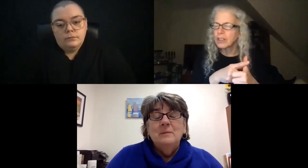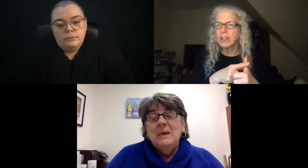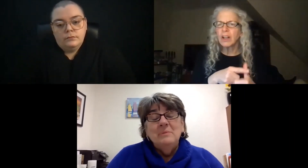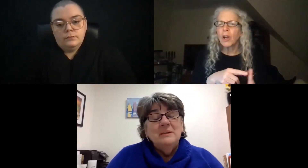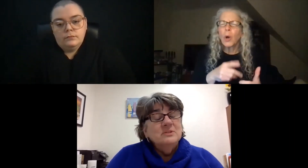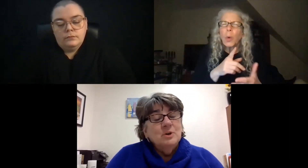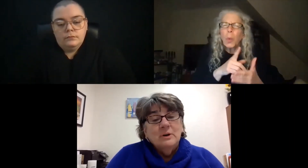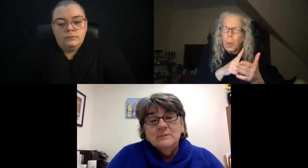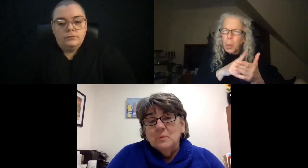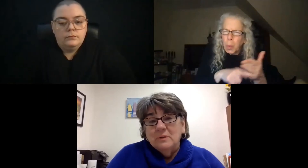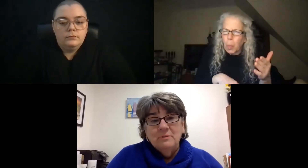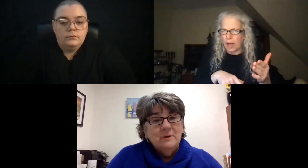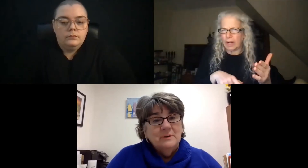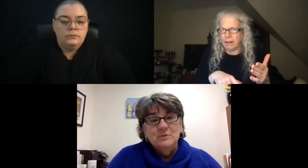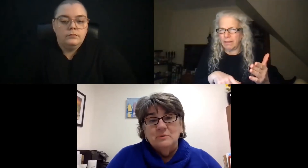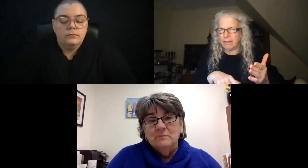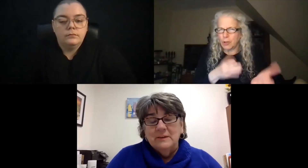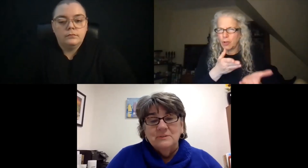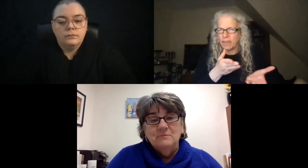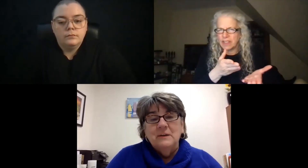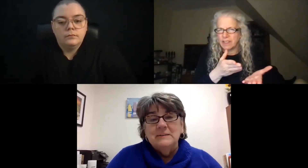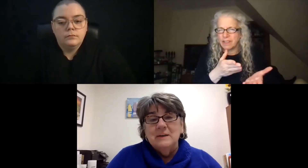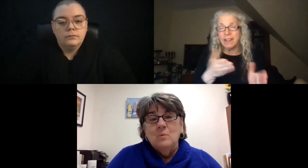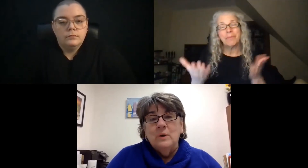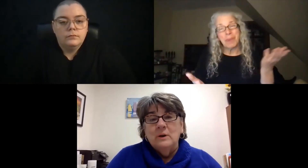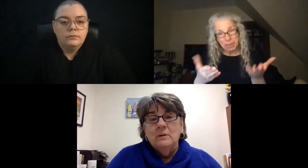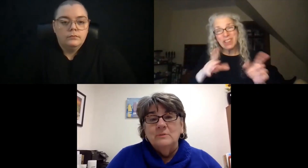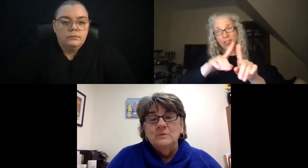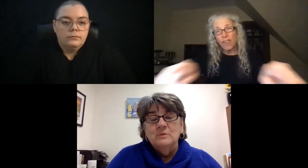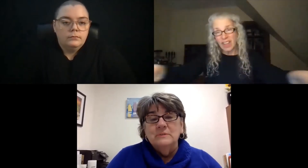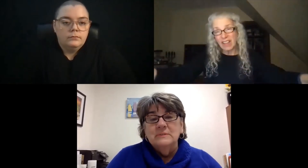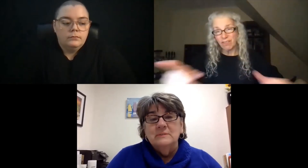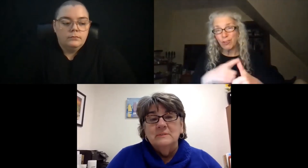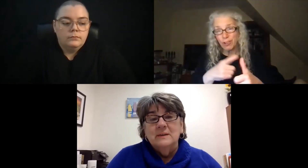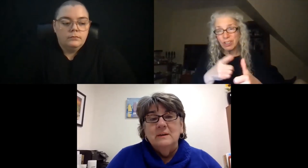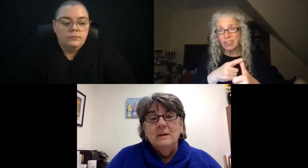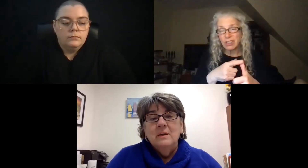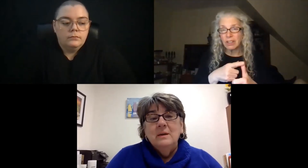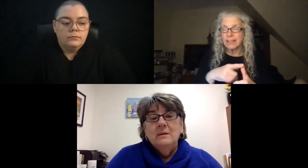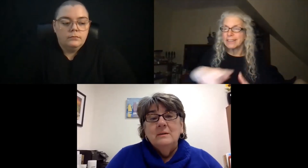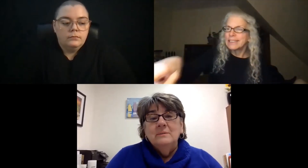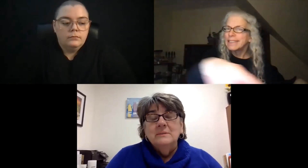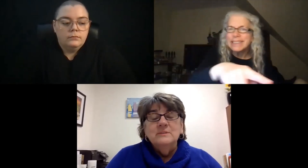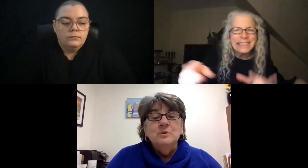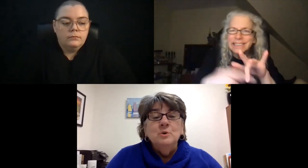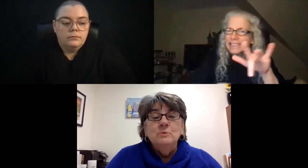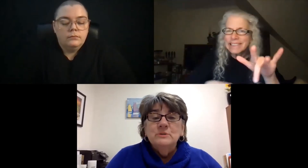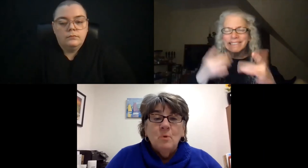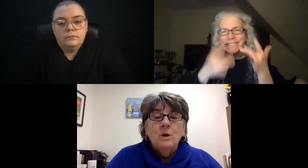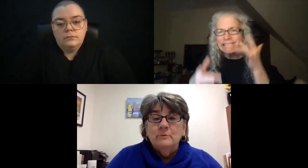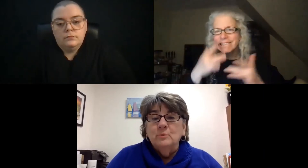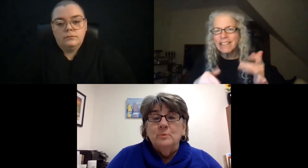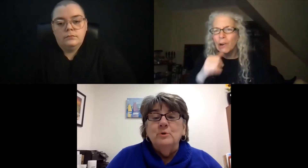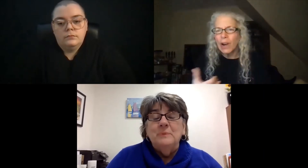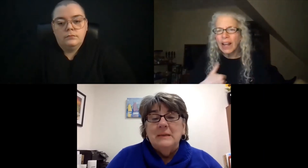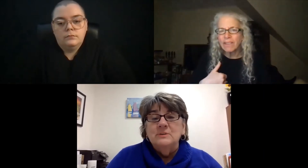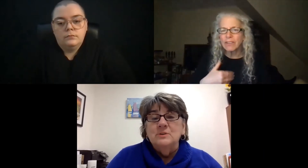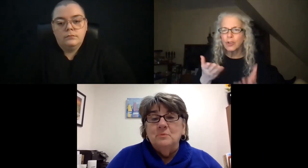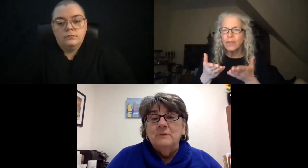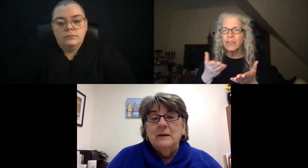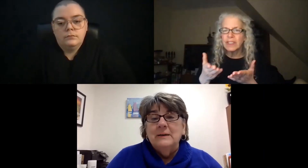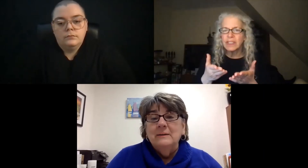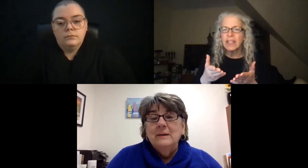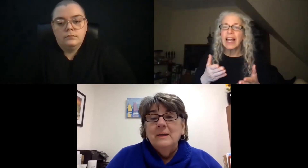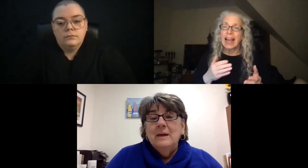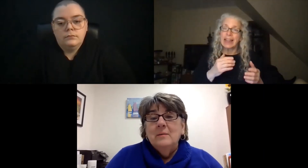and maybe it starts with a survey to find out what are the services that this new small group could begin